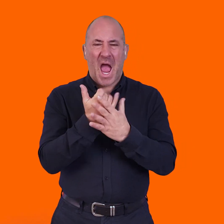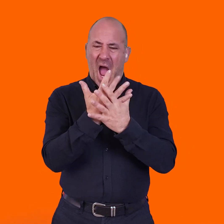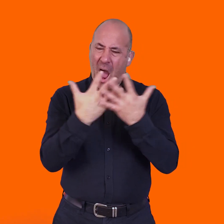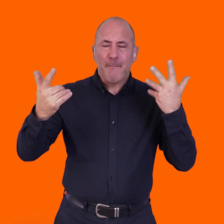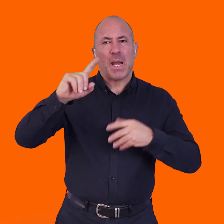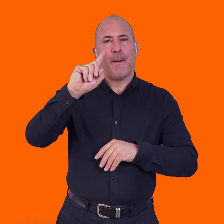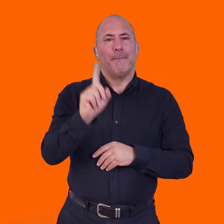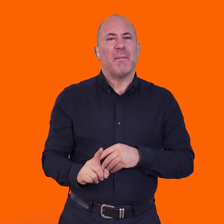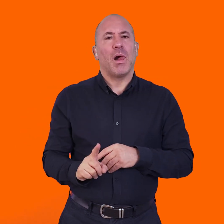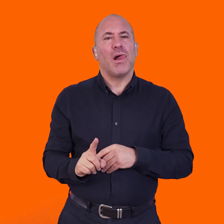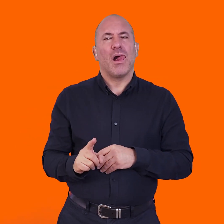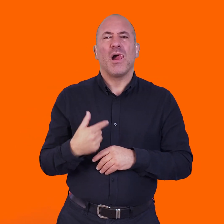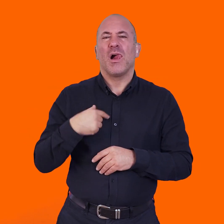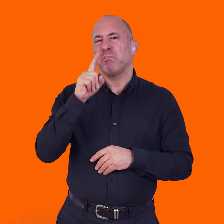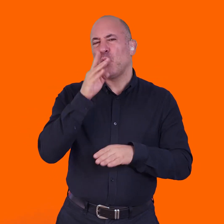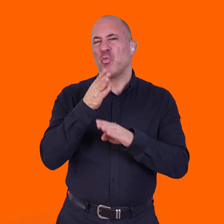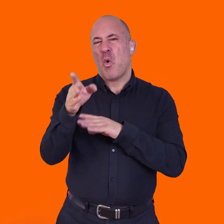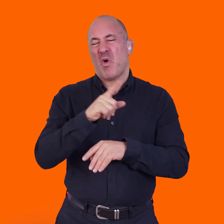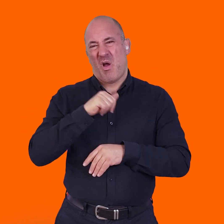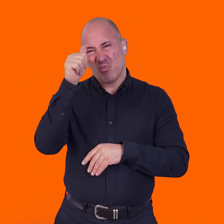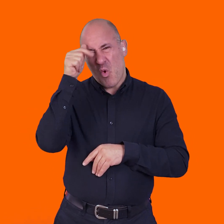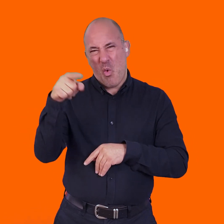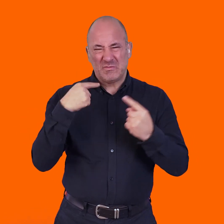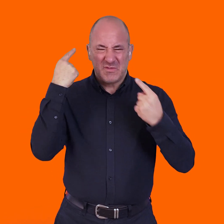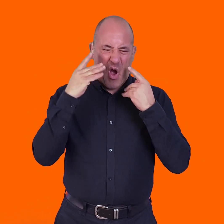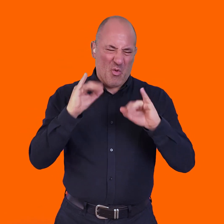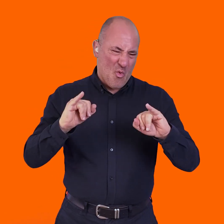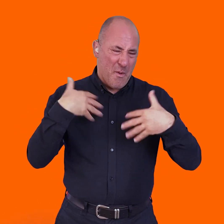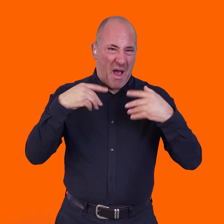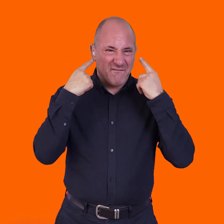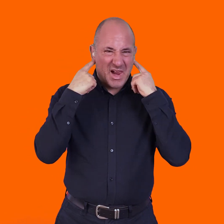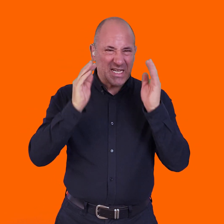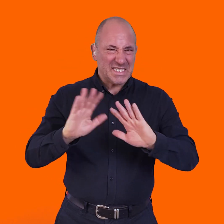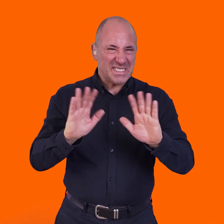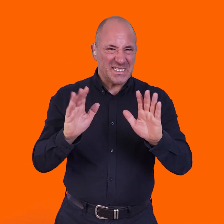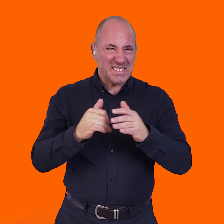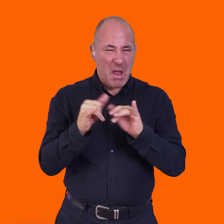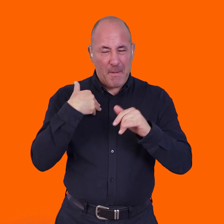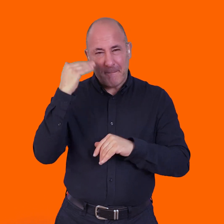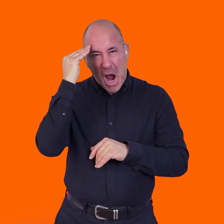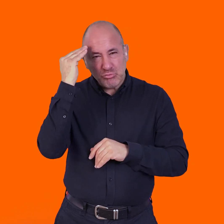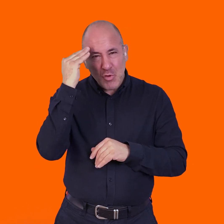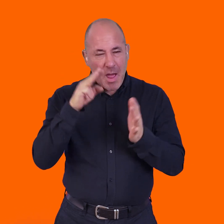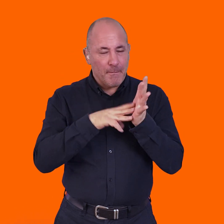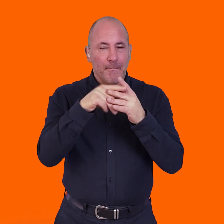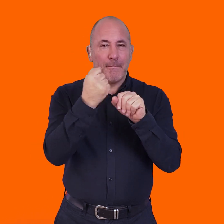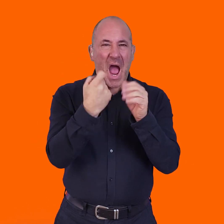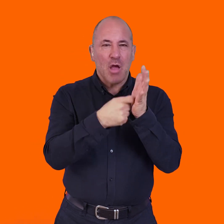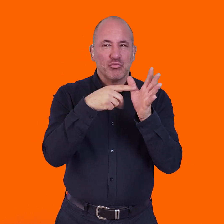many people just wouldn't ever attend something like this because they just know this is going to be painful, I'm going to